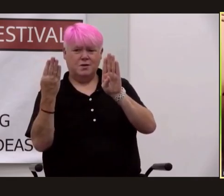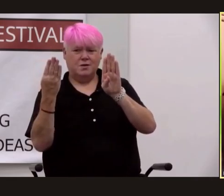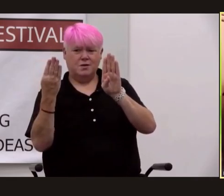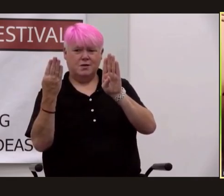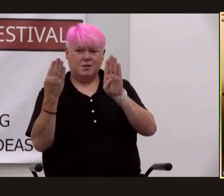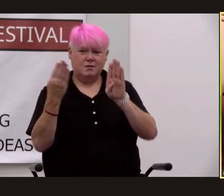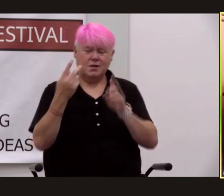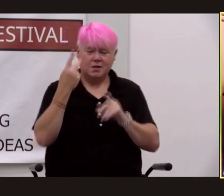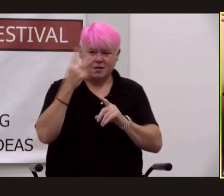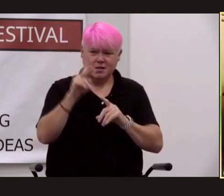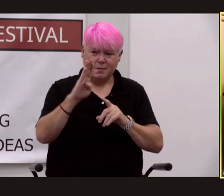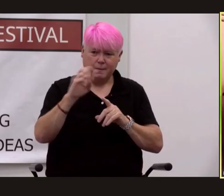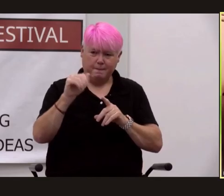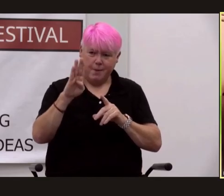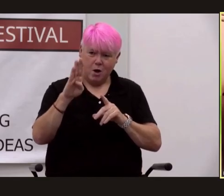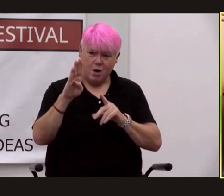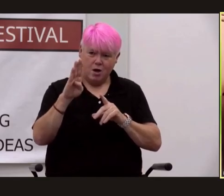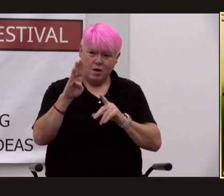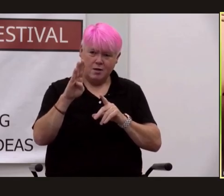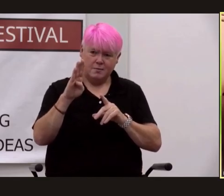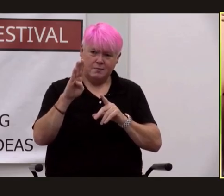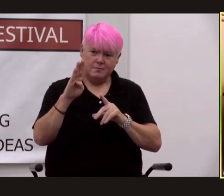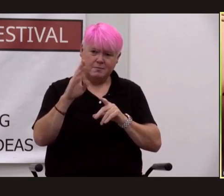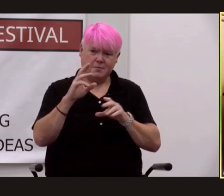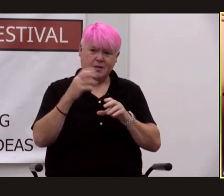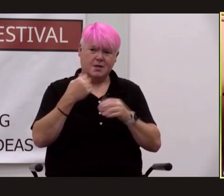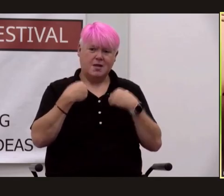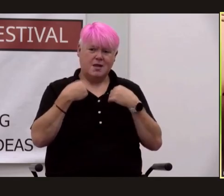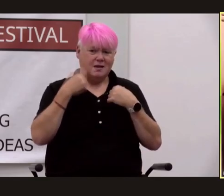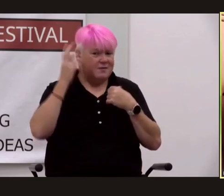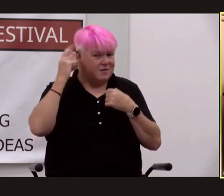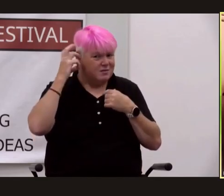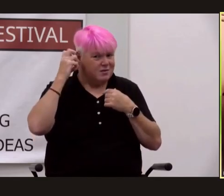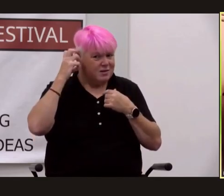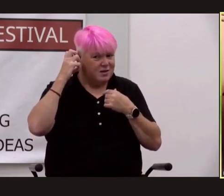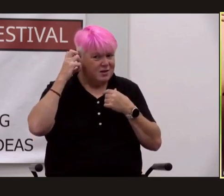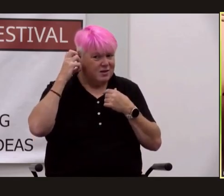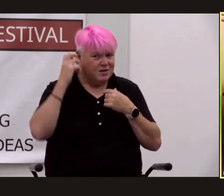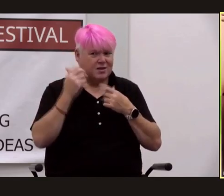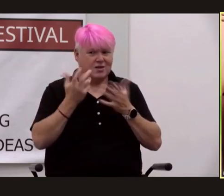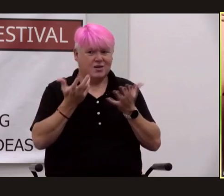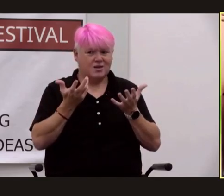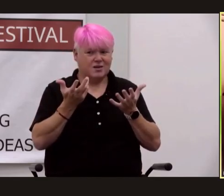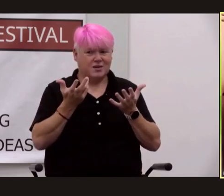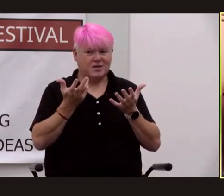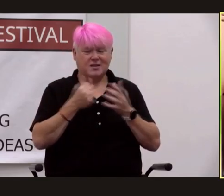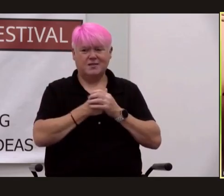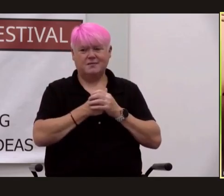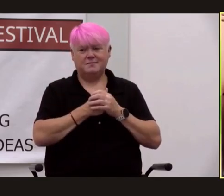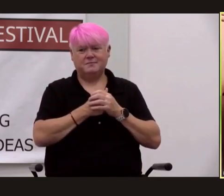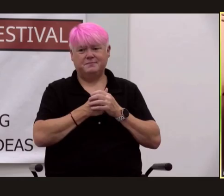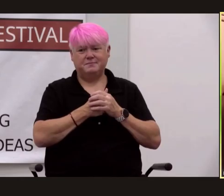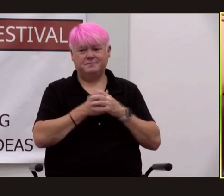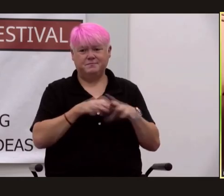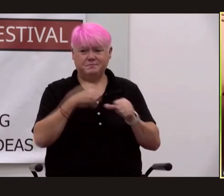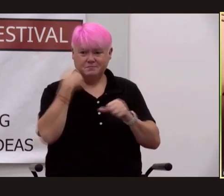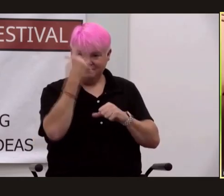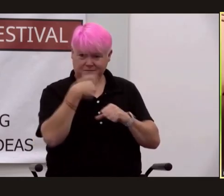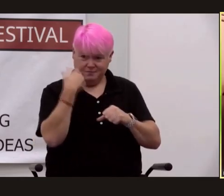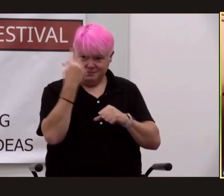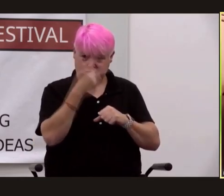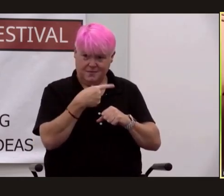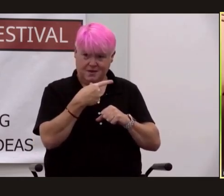have you heard server trailed off as oppie swung around and he took in his face stoutless